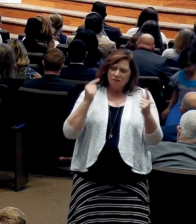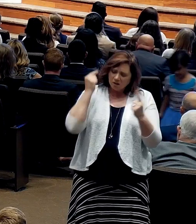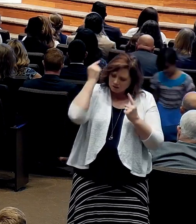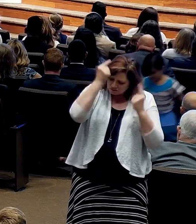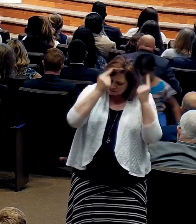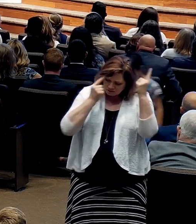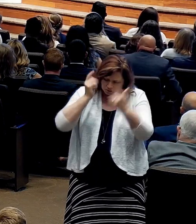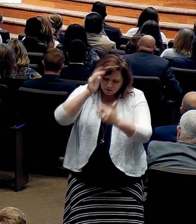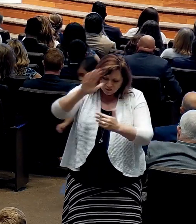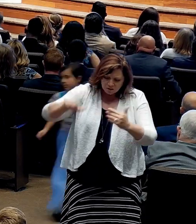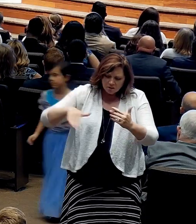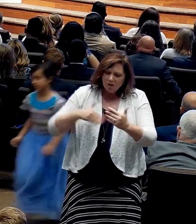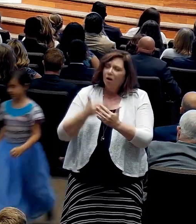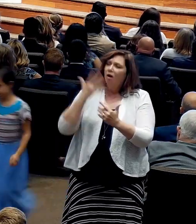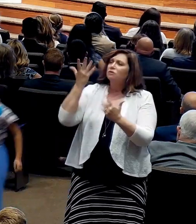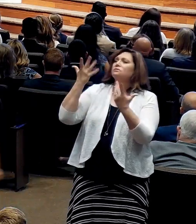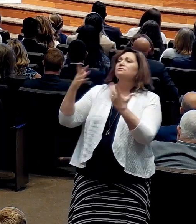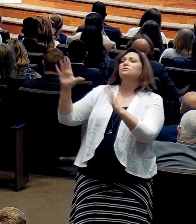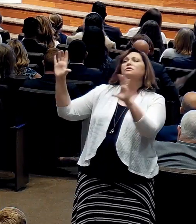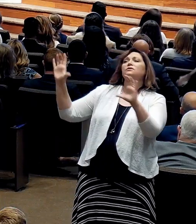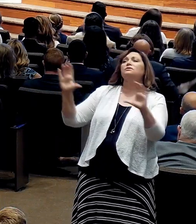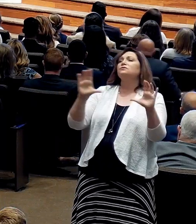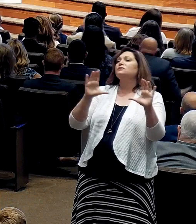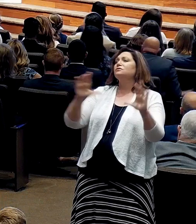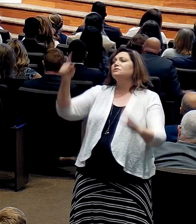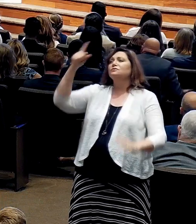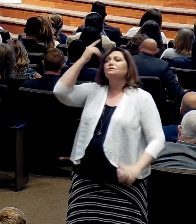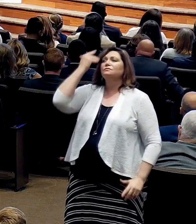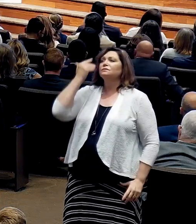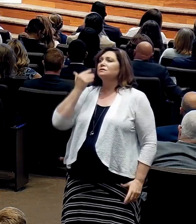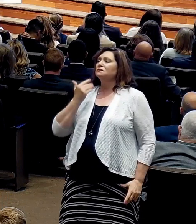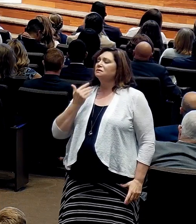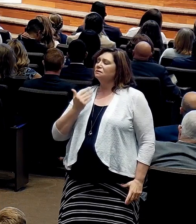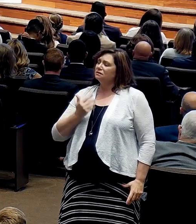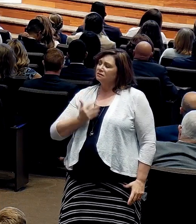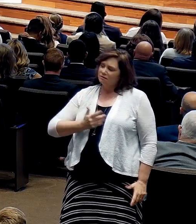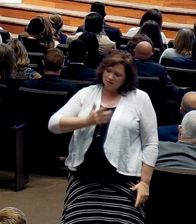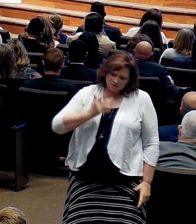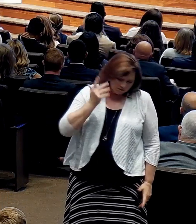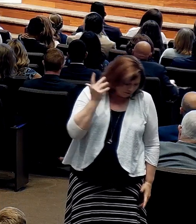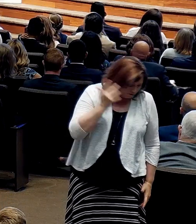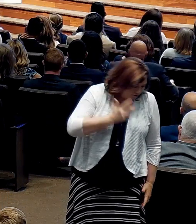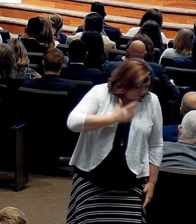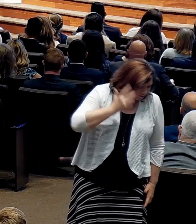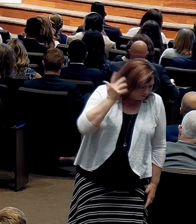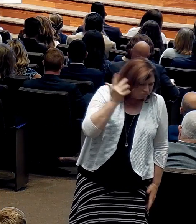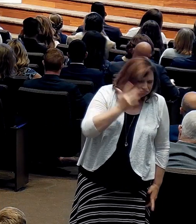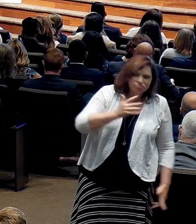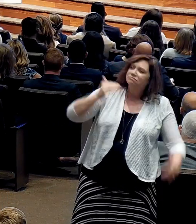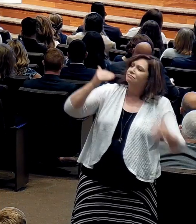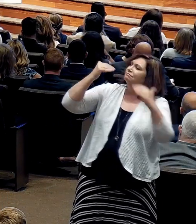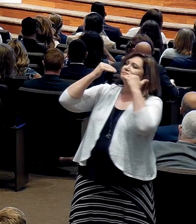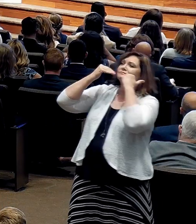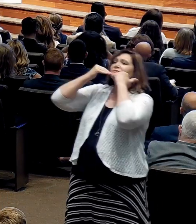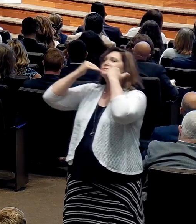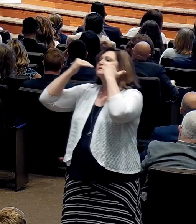I will thank you. I am so blessed,